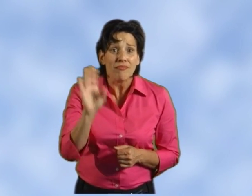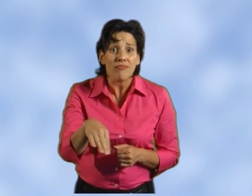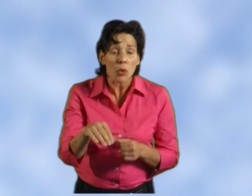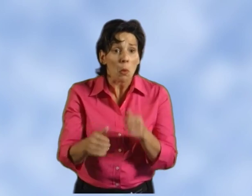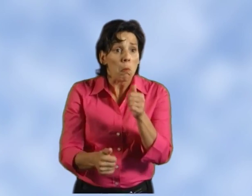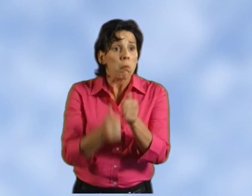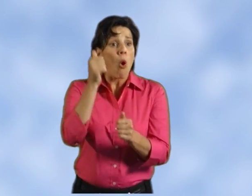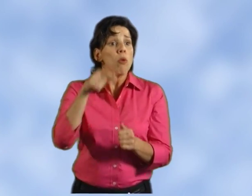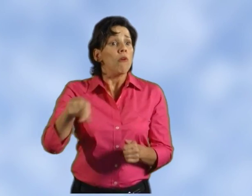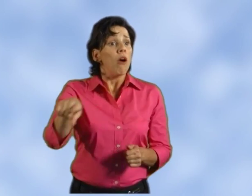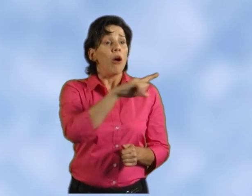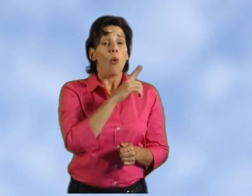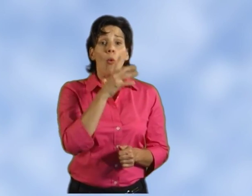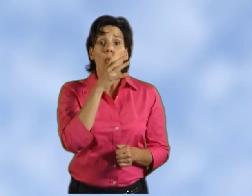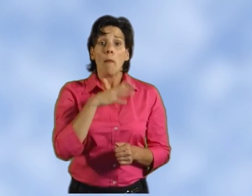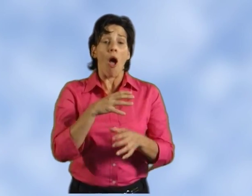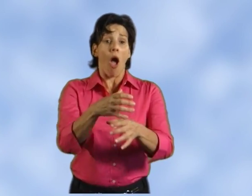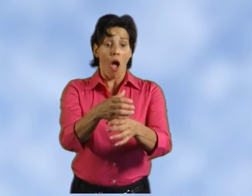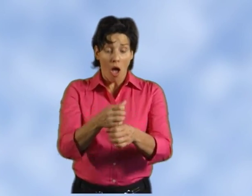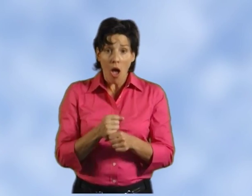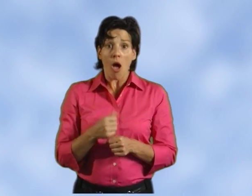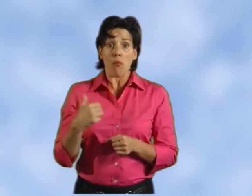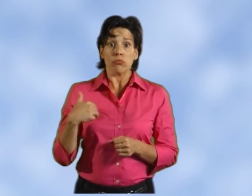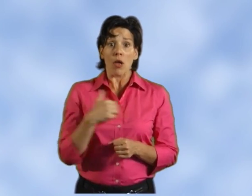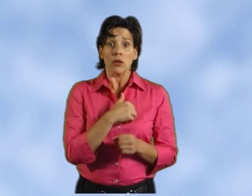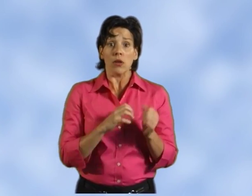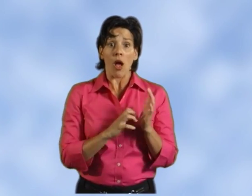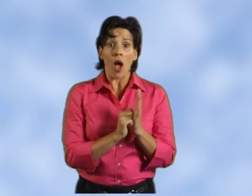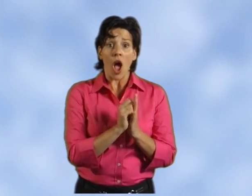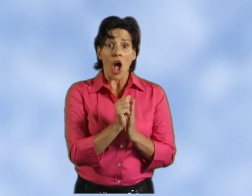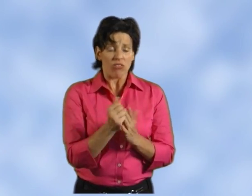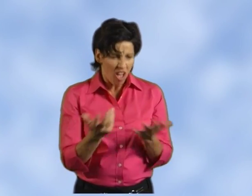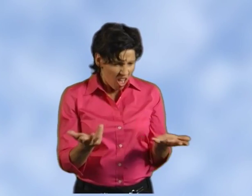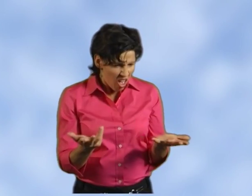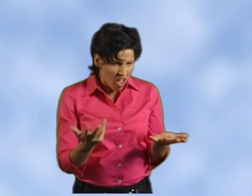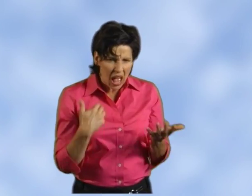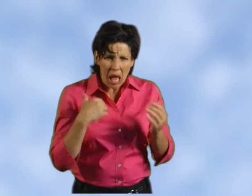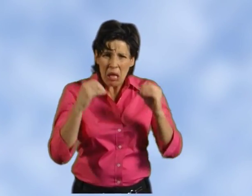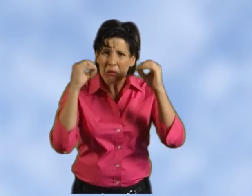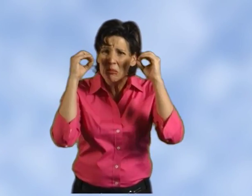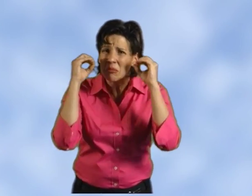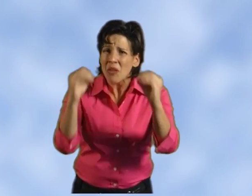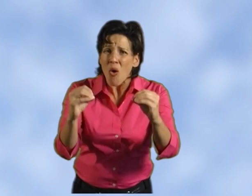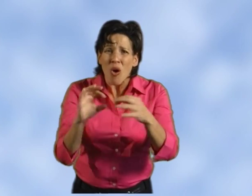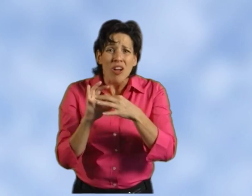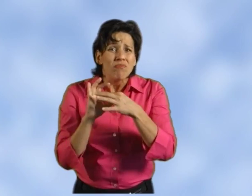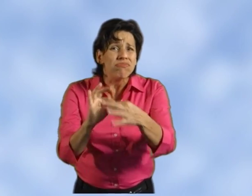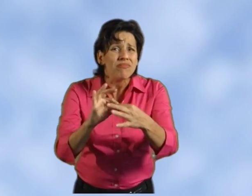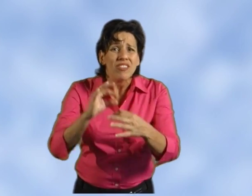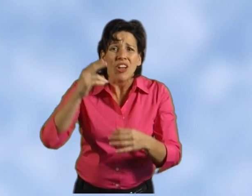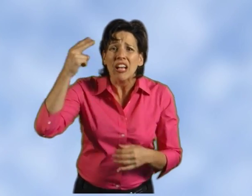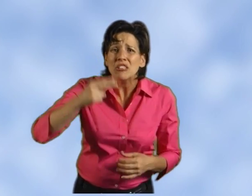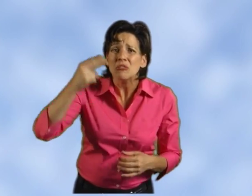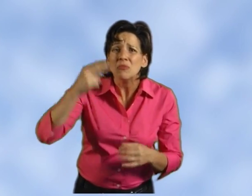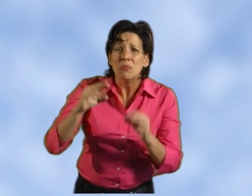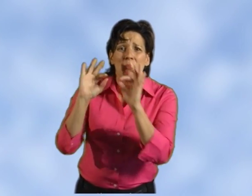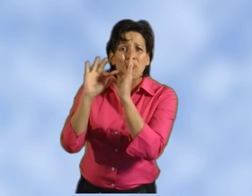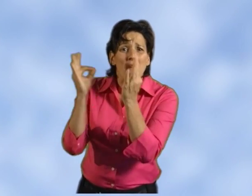In fact, most cases of breast cancer occur in women who have no